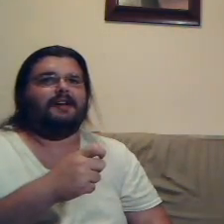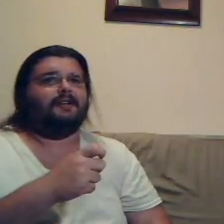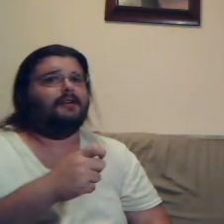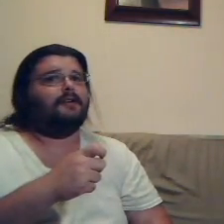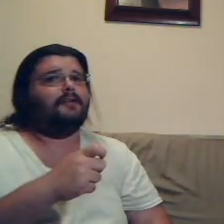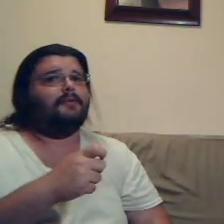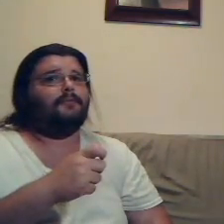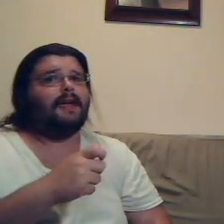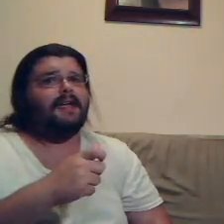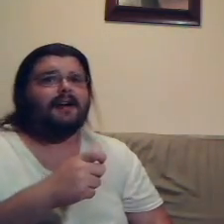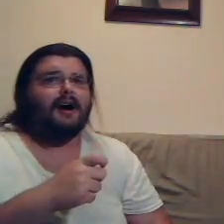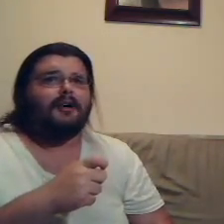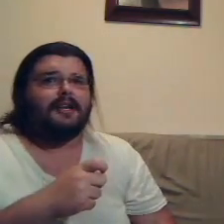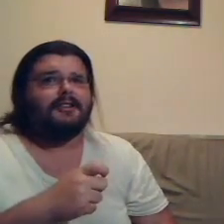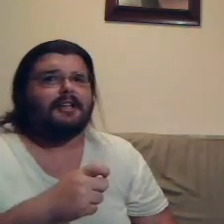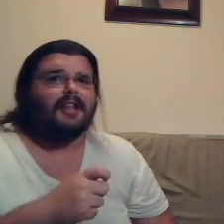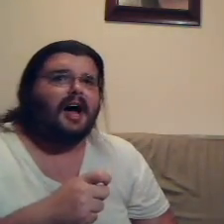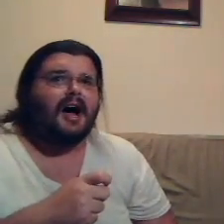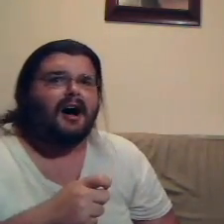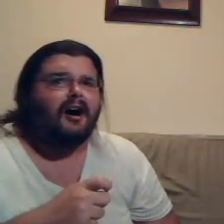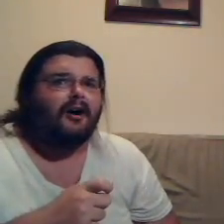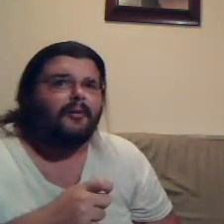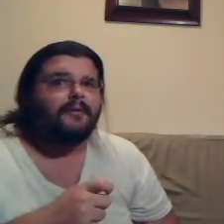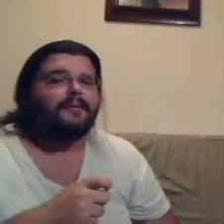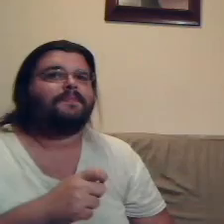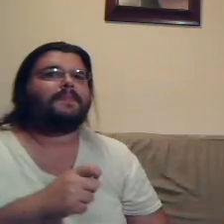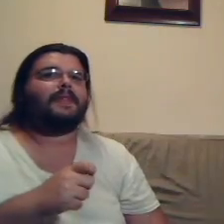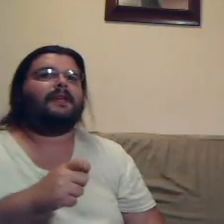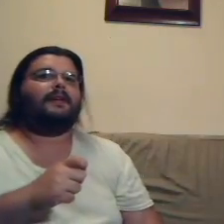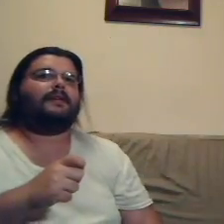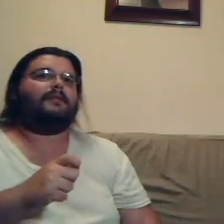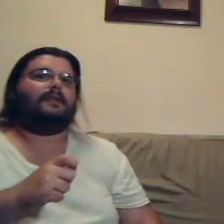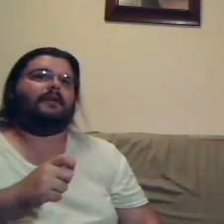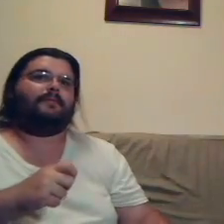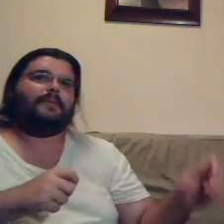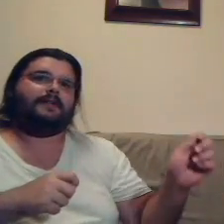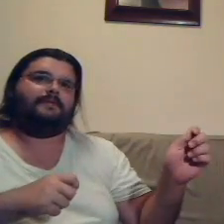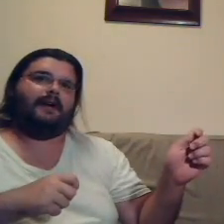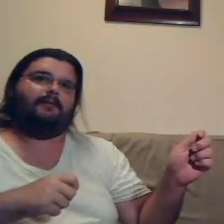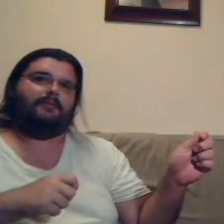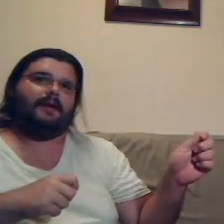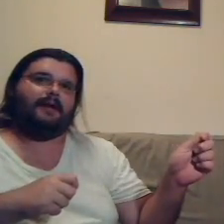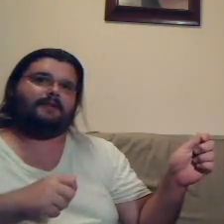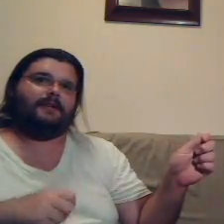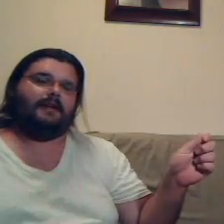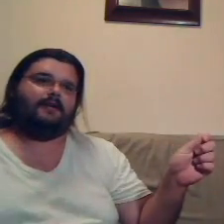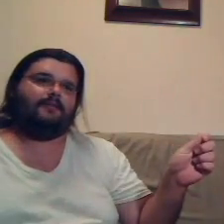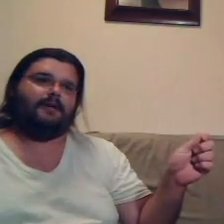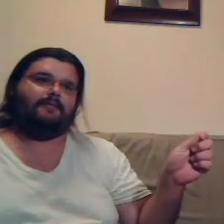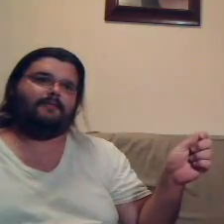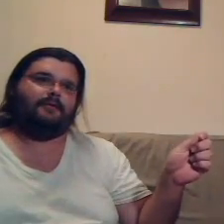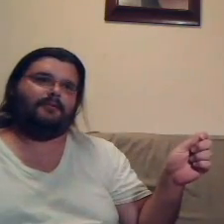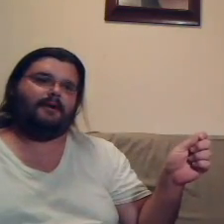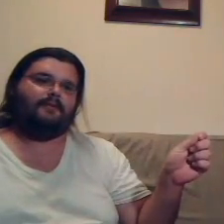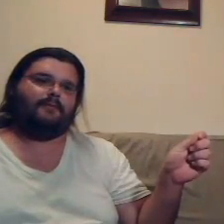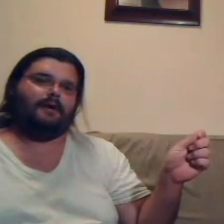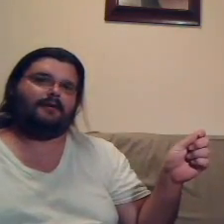like, we calling the law. Well, that's fine with me. I'll stand here and wait for them whenever we're done